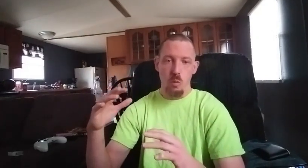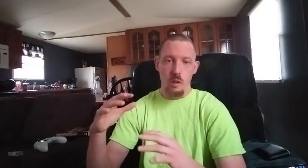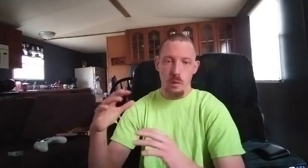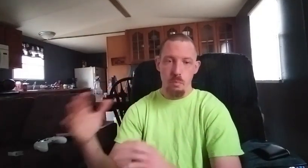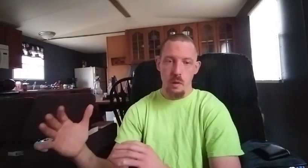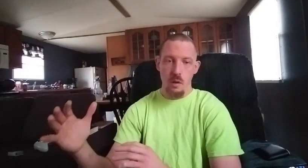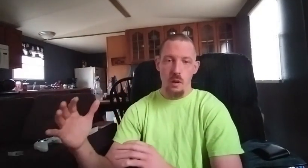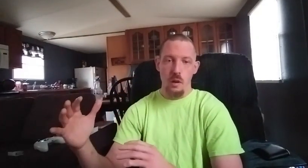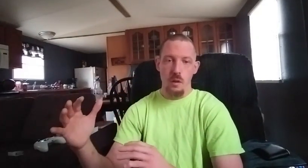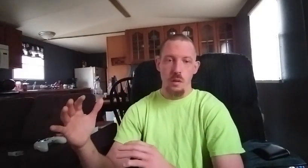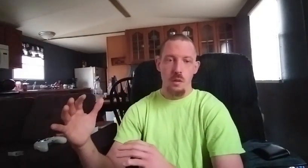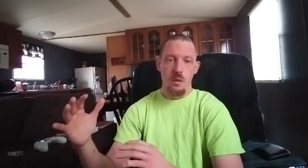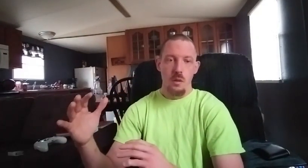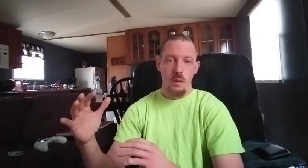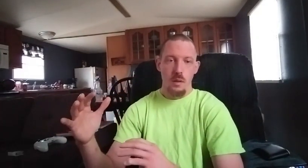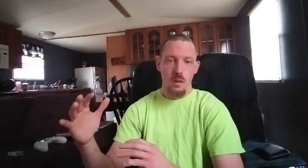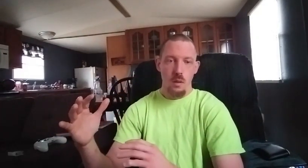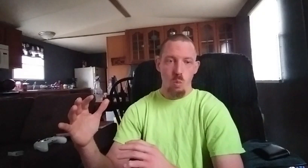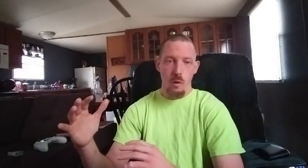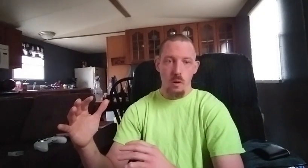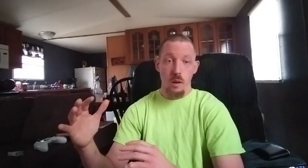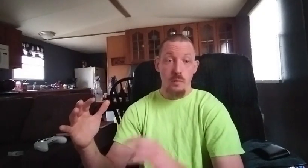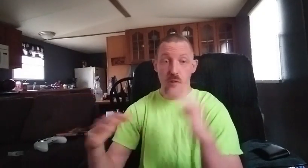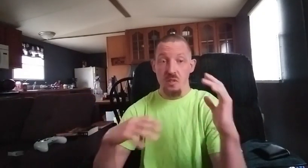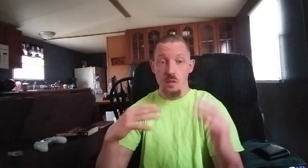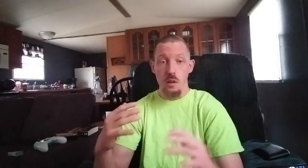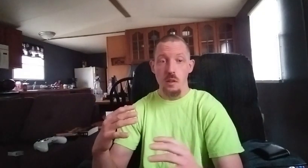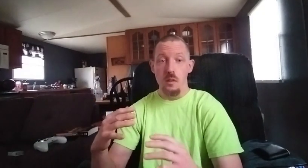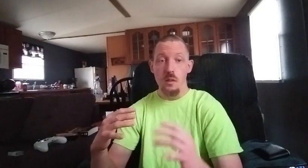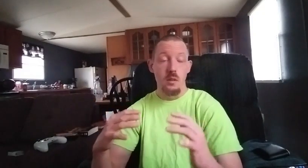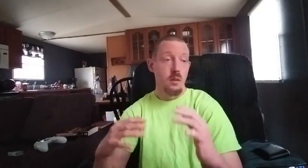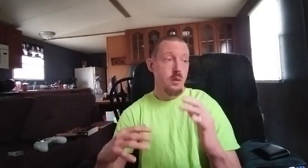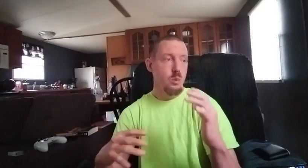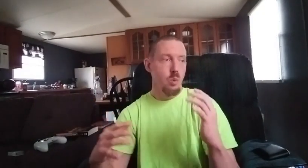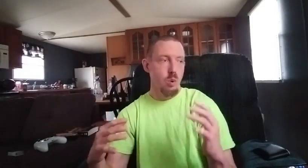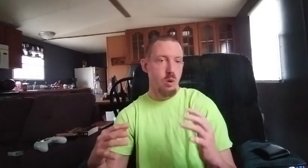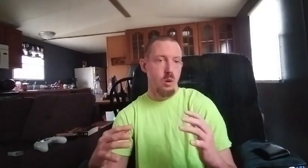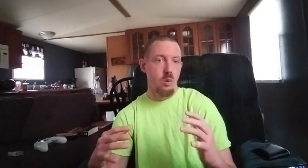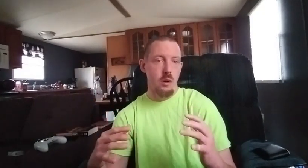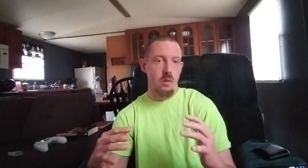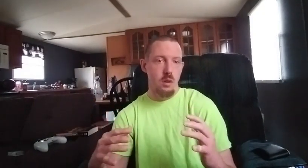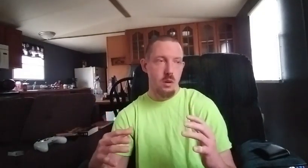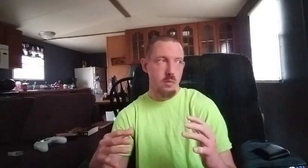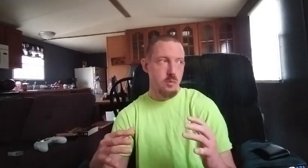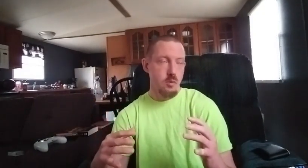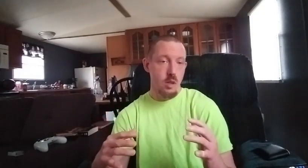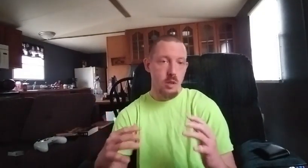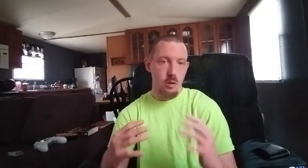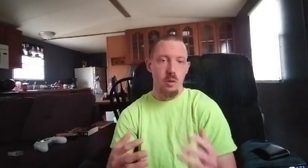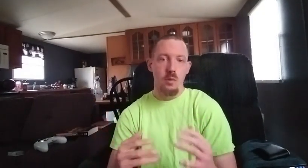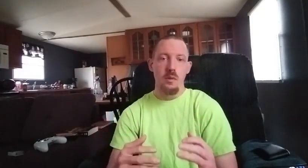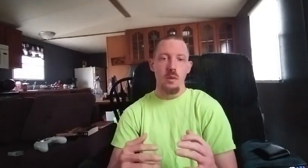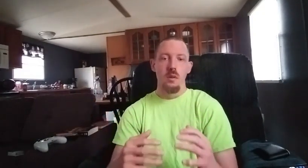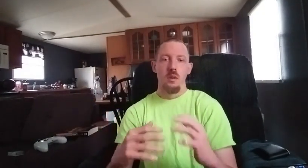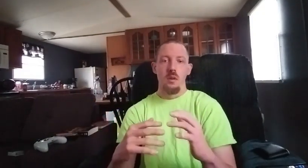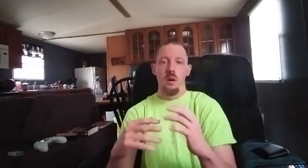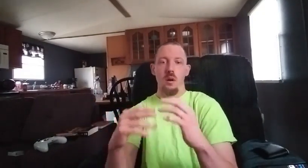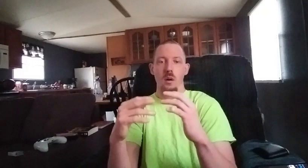want to get better at it whatever craft you're studying or whatever thing you're doing um